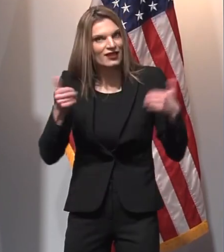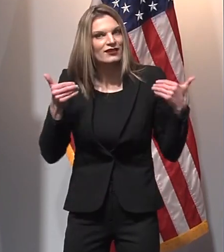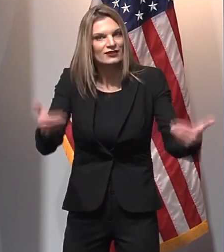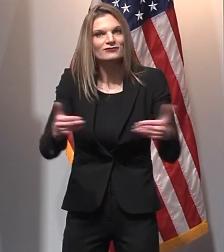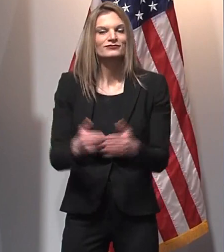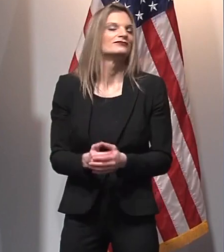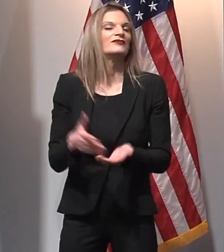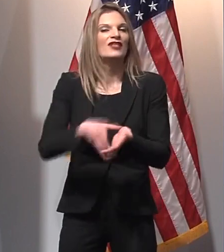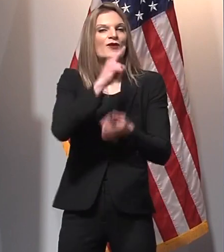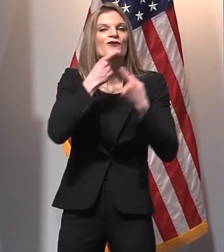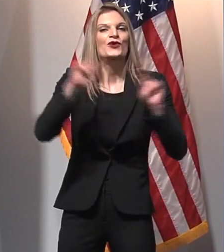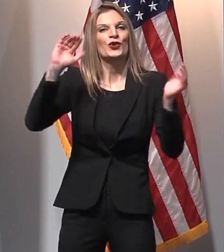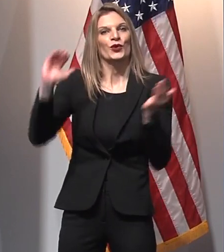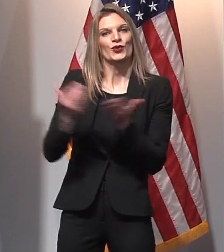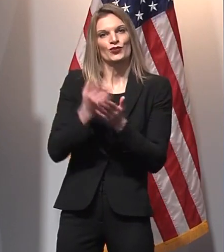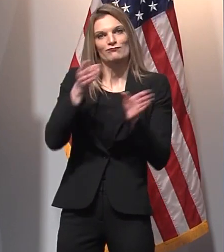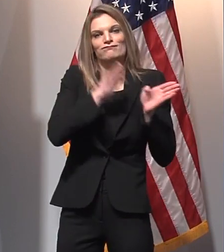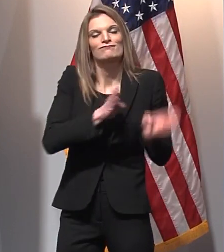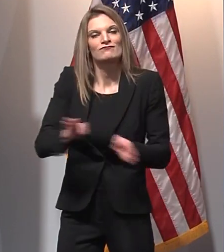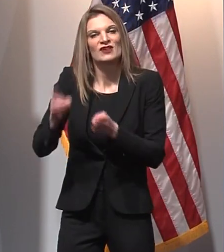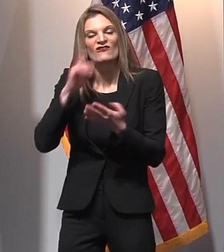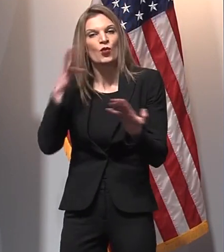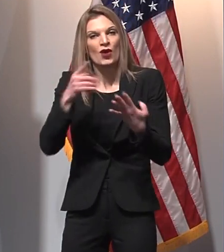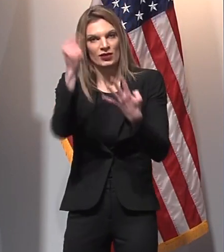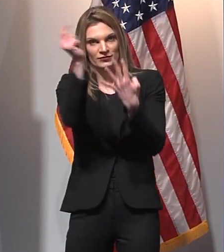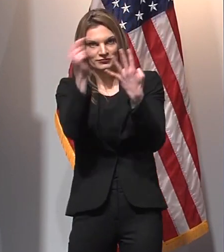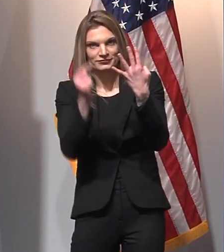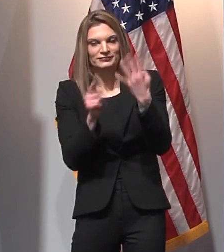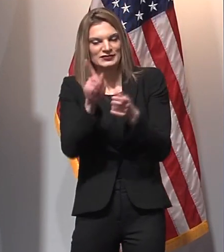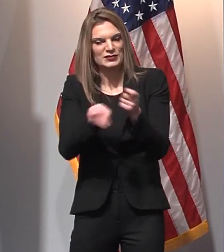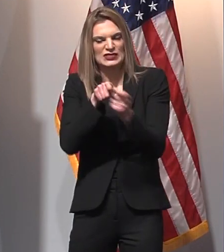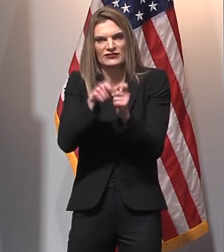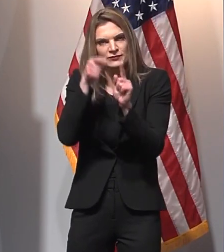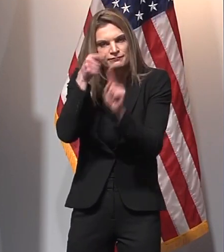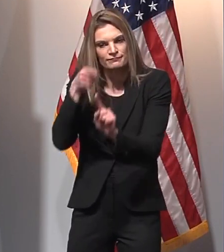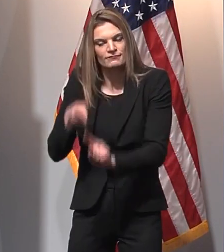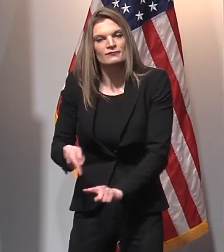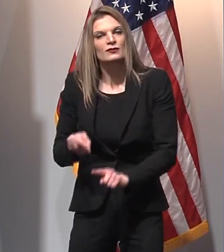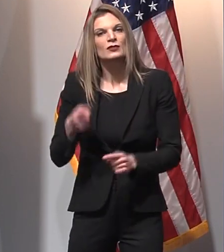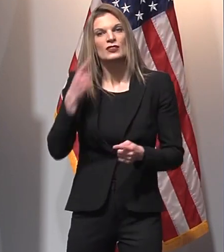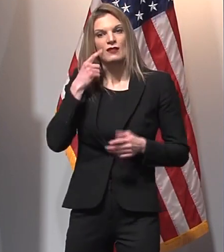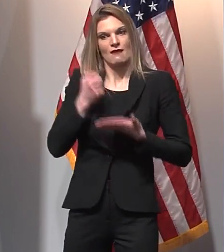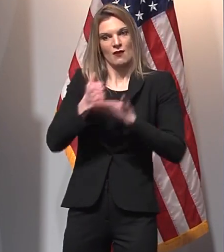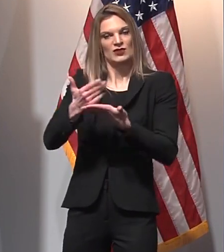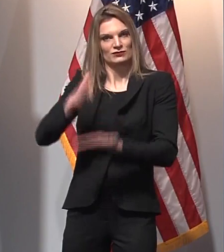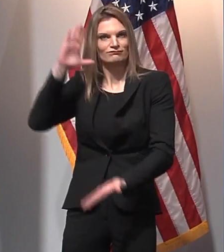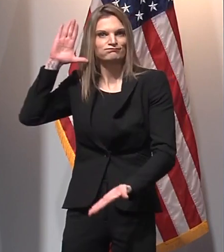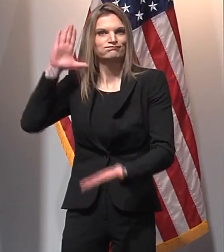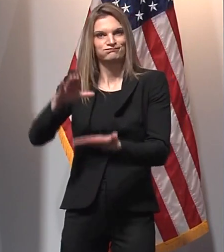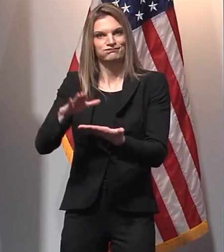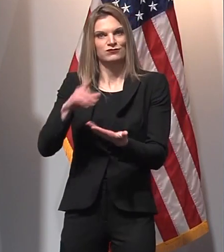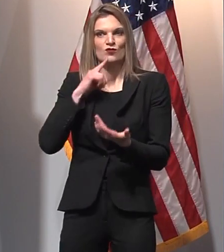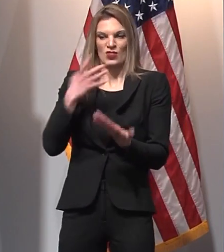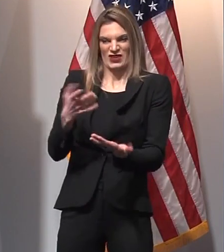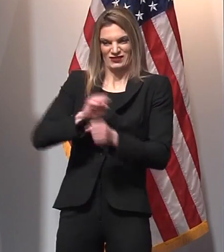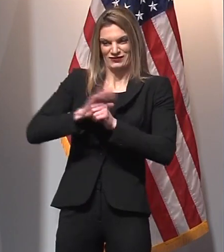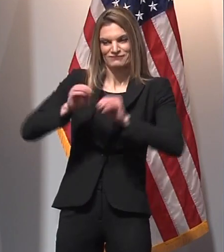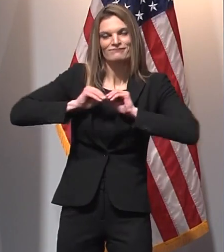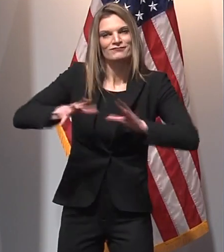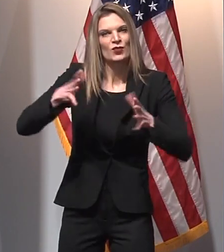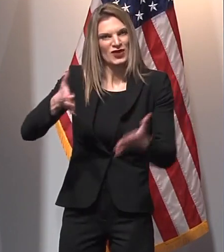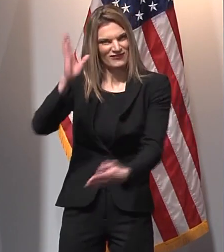our new strategy, outlining specific principles and goals that will help us in this pandemic as quickly as possible.